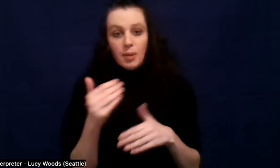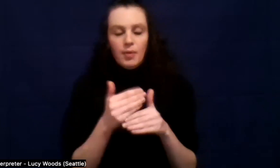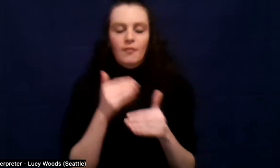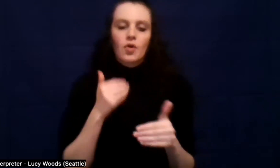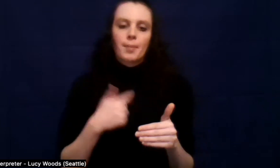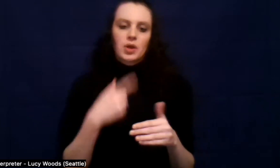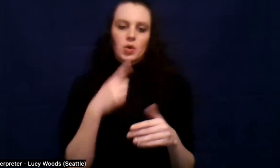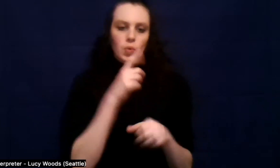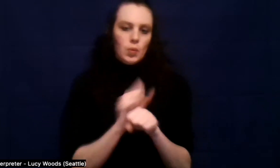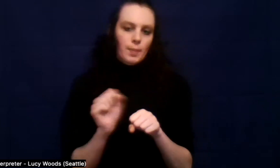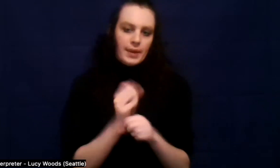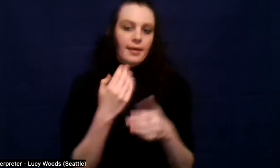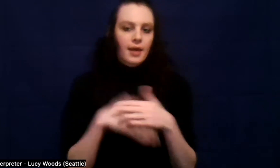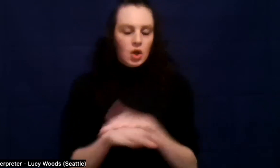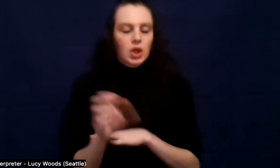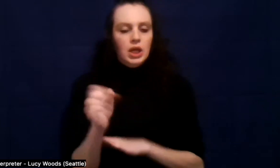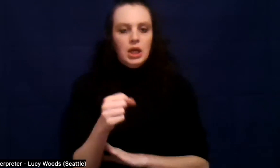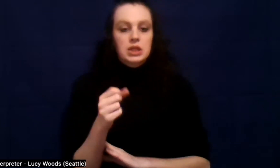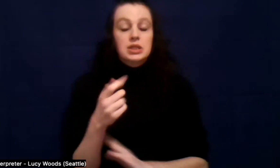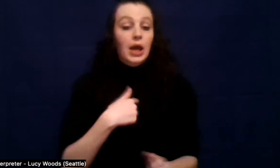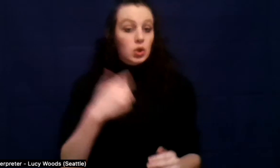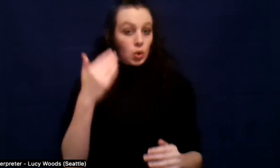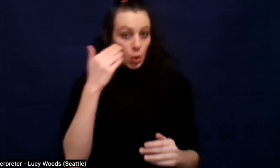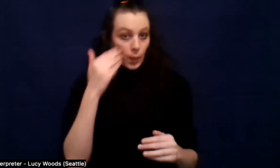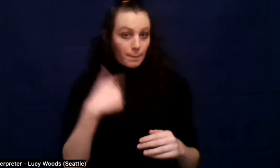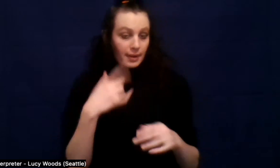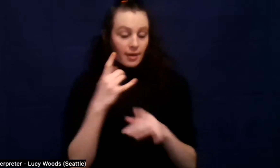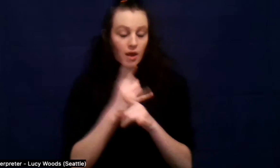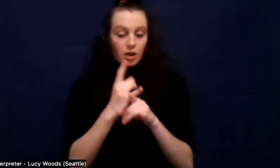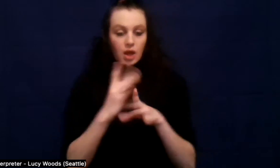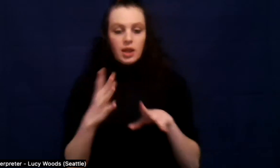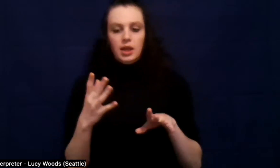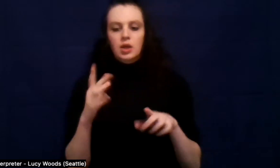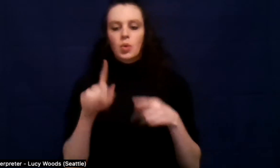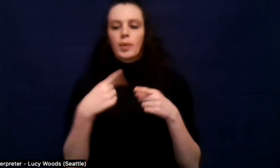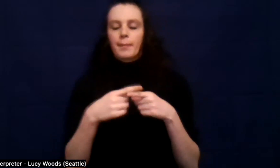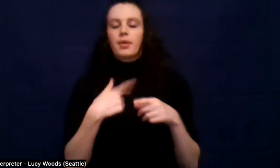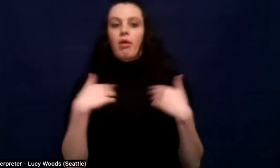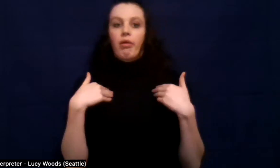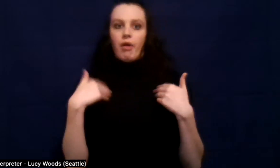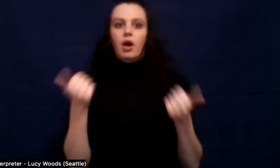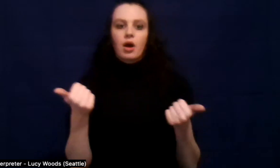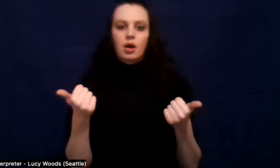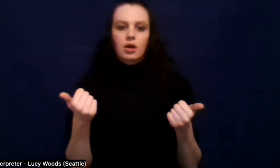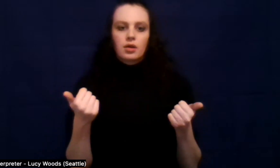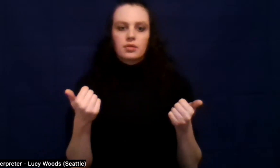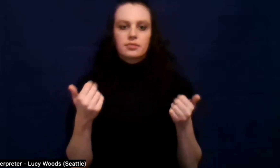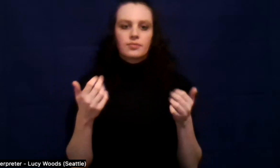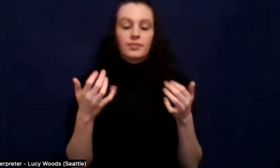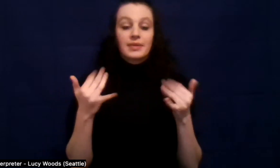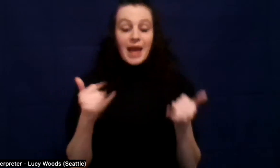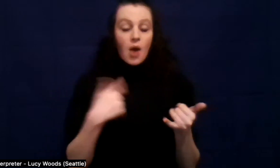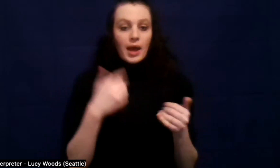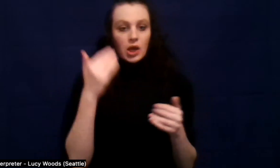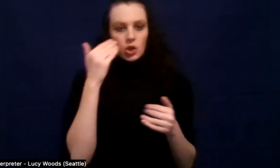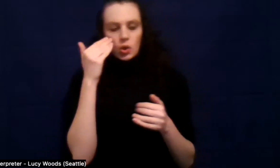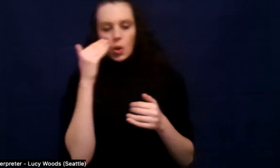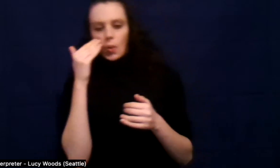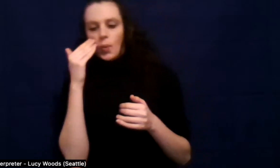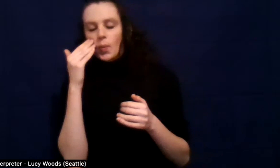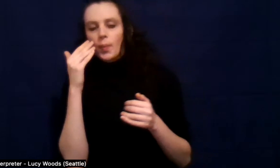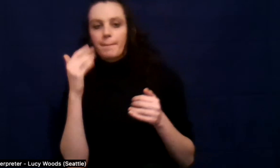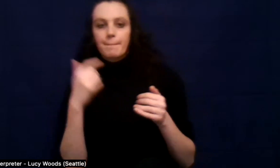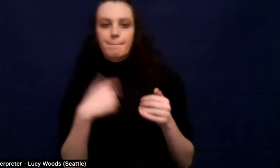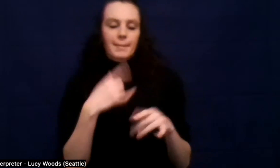knew that I was an alcoholic from a young age. Like now I know that I was an alcoholic, had those tendencies